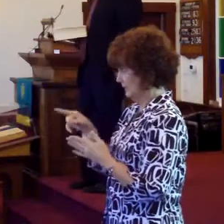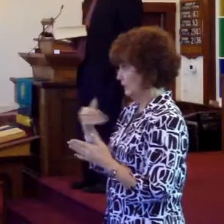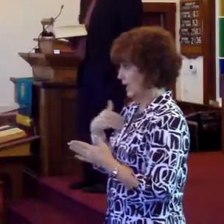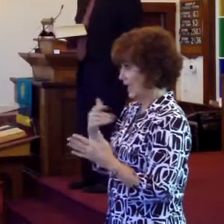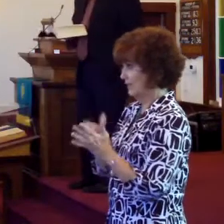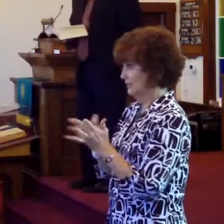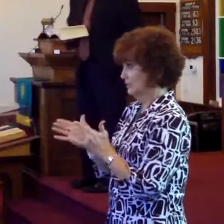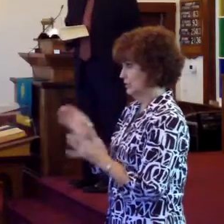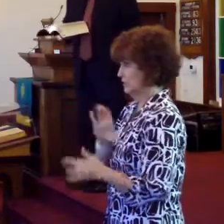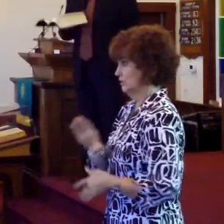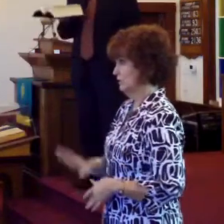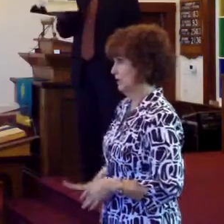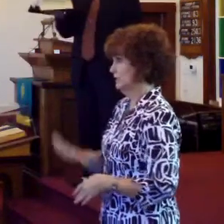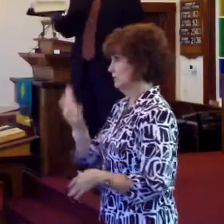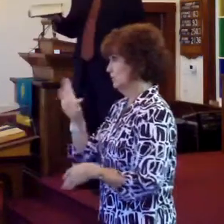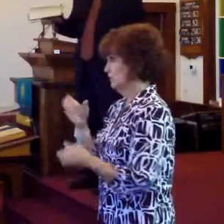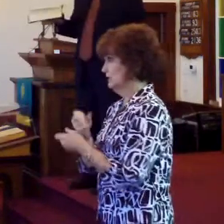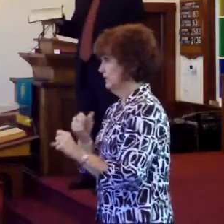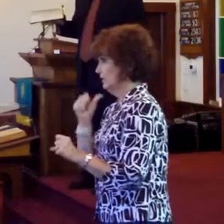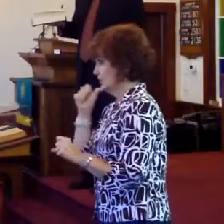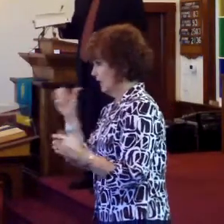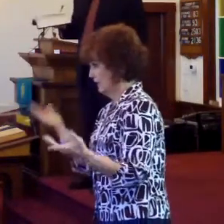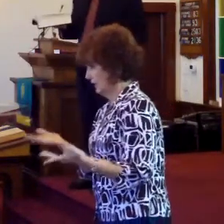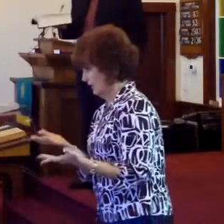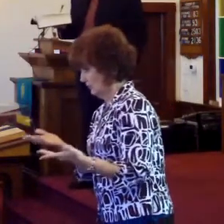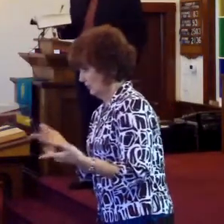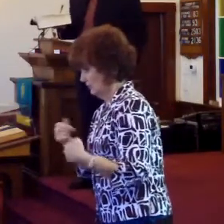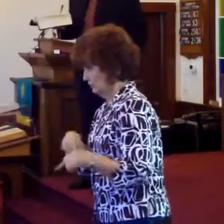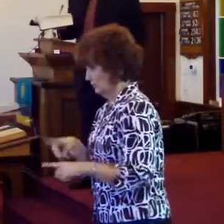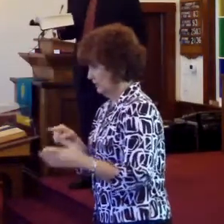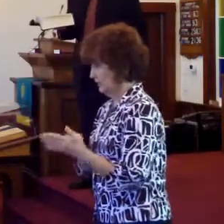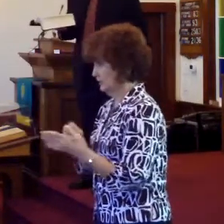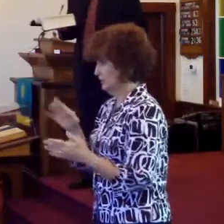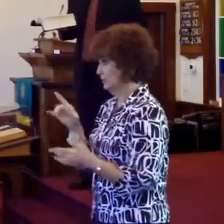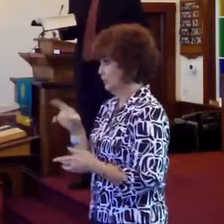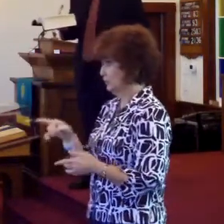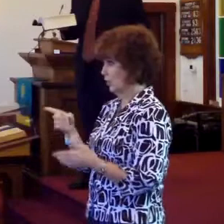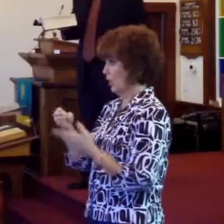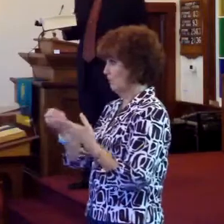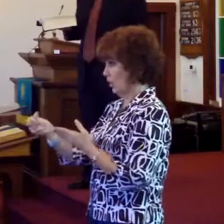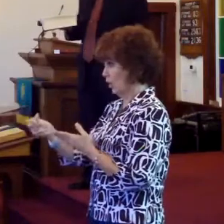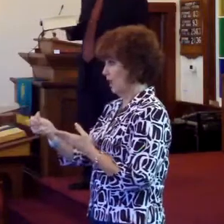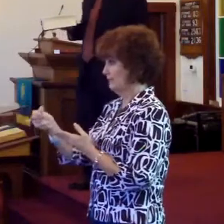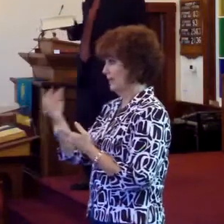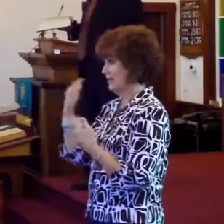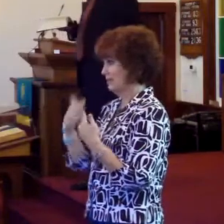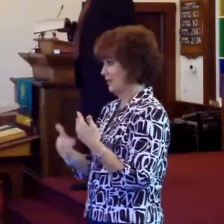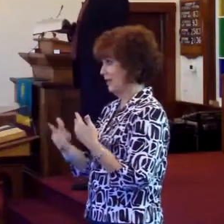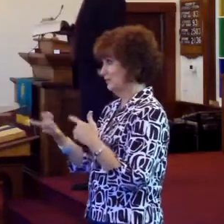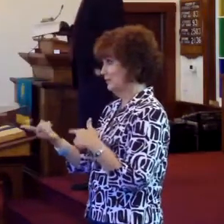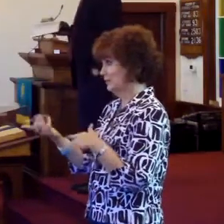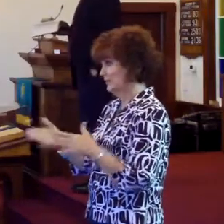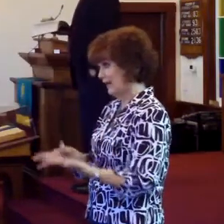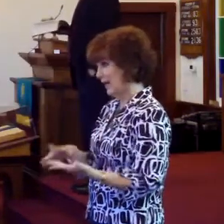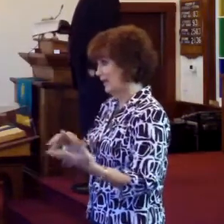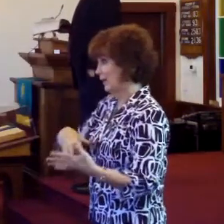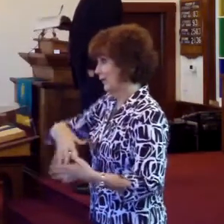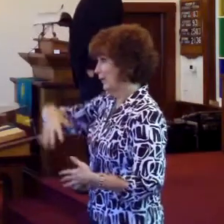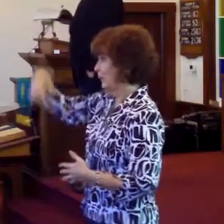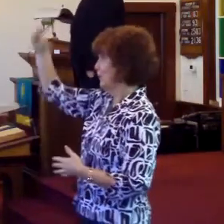Jesus Christ as your Lord and Savior, you're not going to be here. You're bought by the blood. Jesus said, when you die, you're going to heaven.